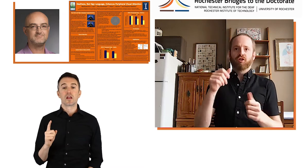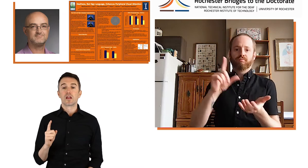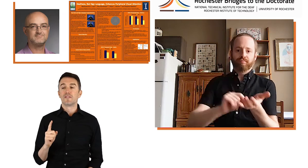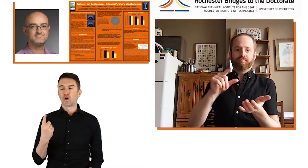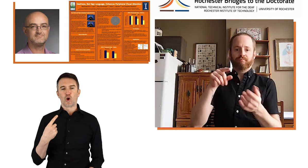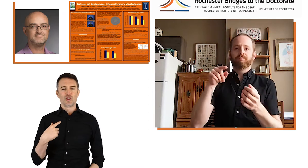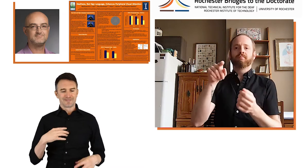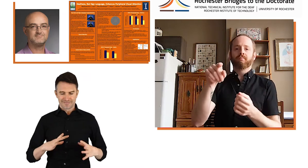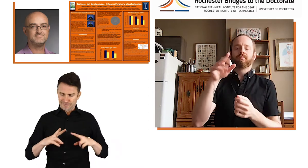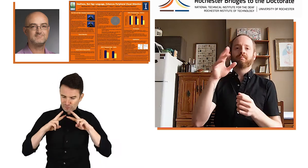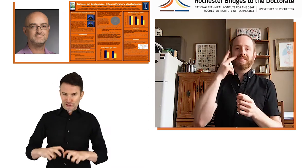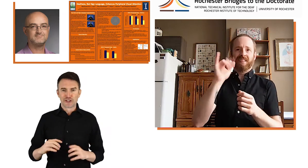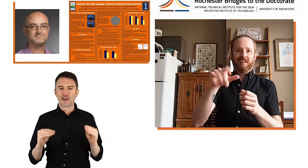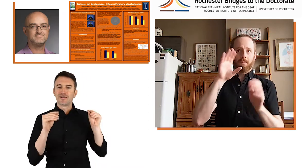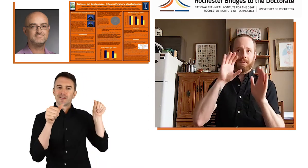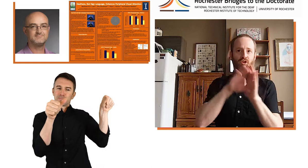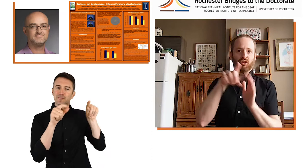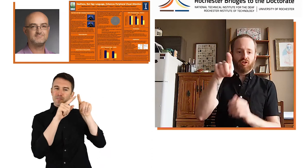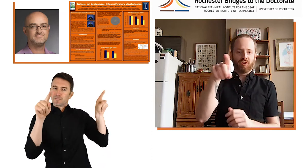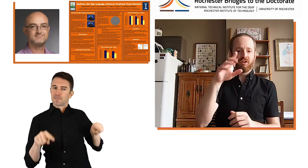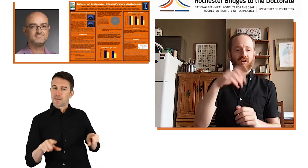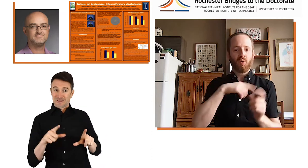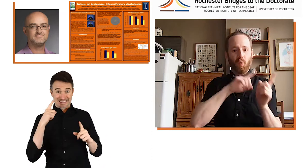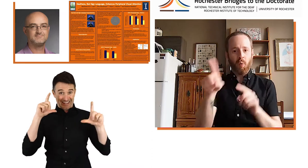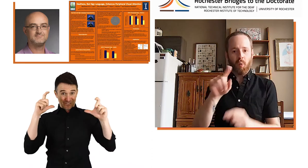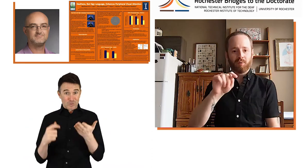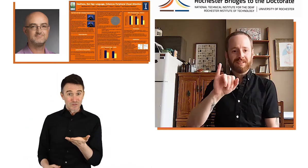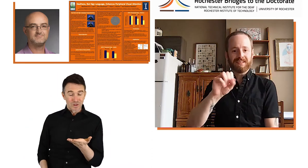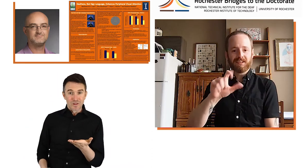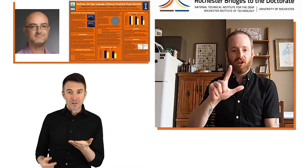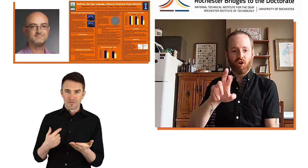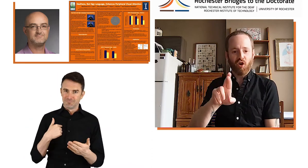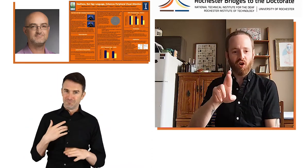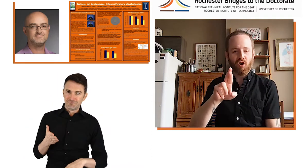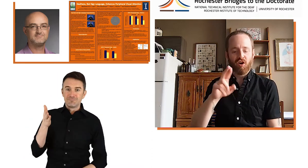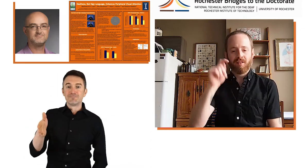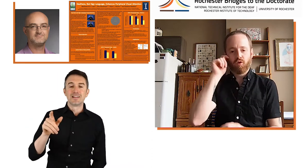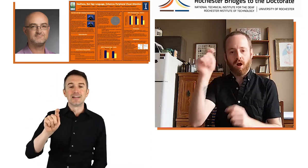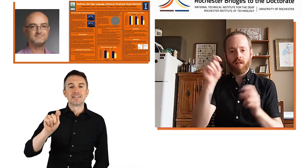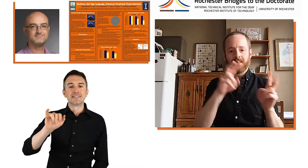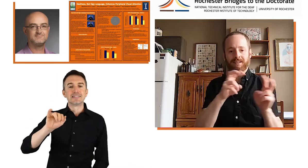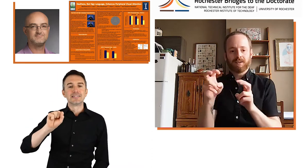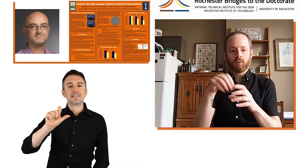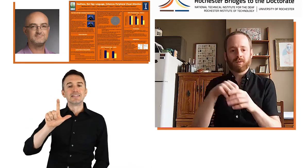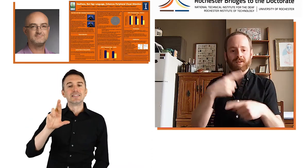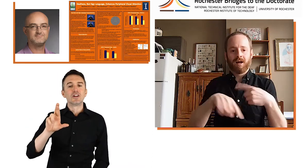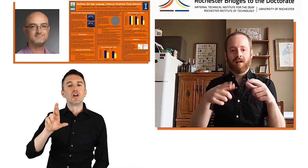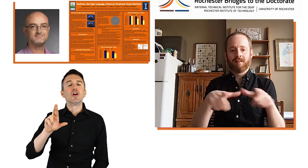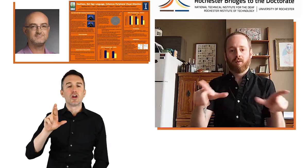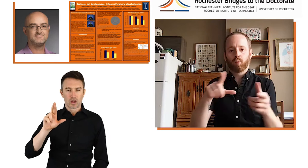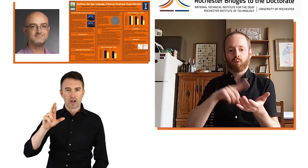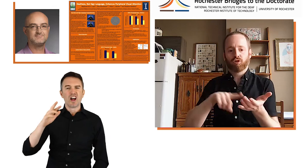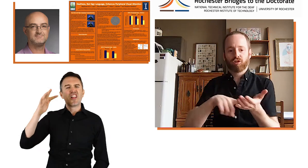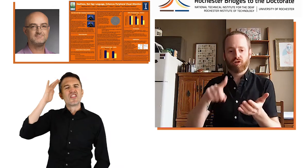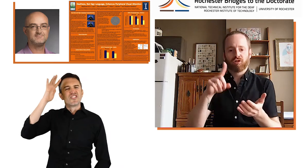my first formal poster you can see in this picture. I presented at TISLR, the Theoretical